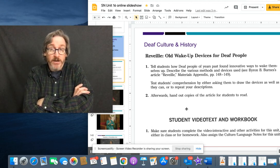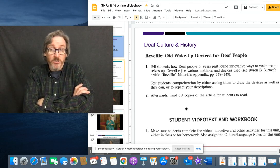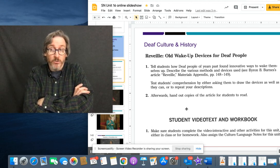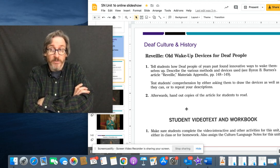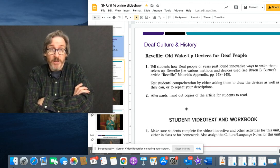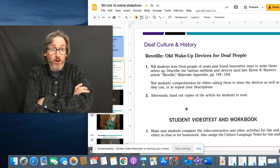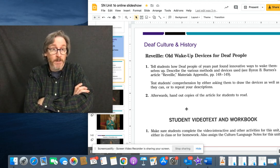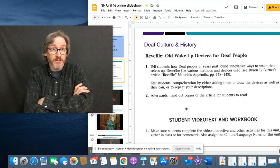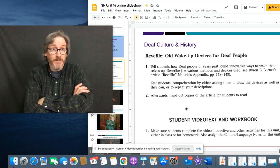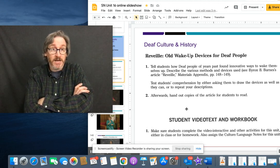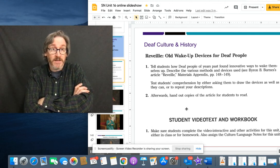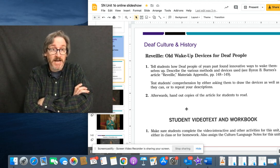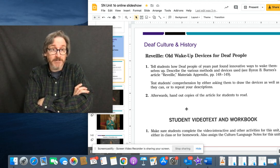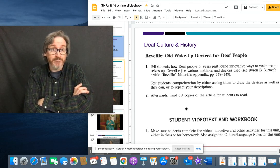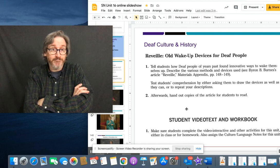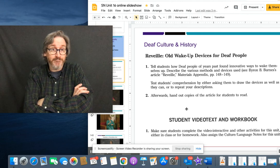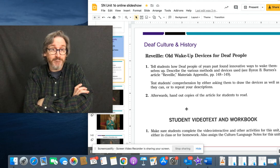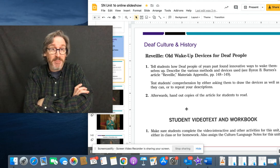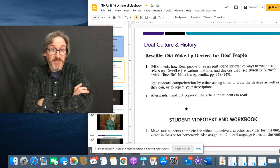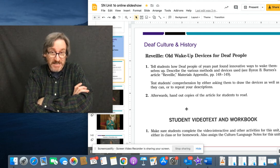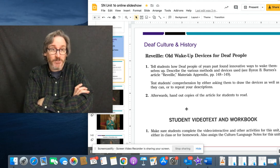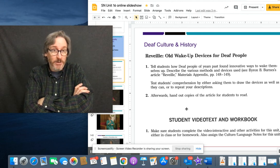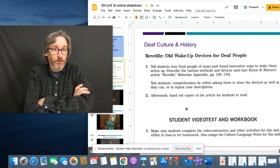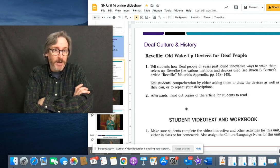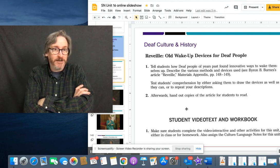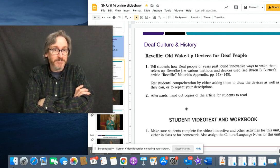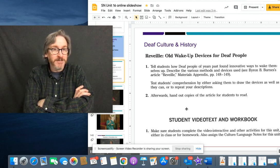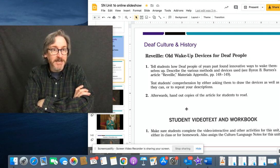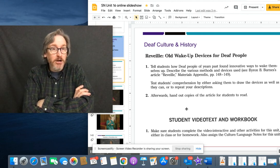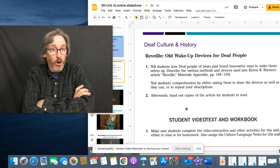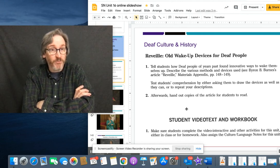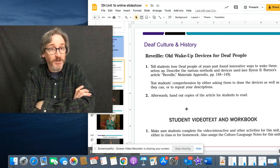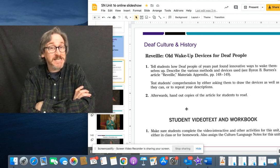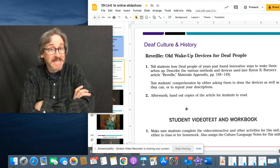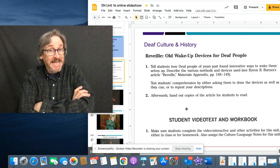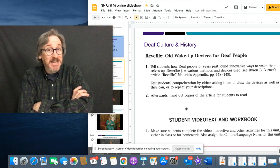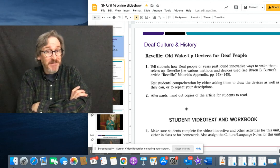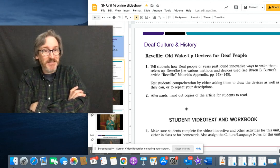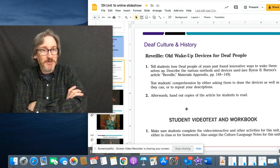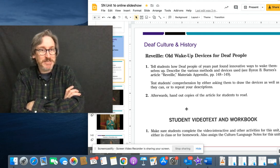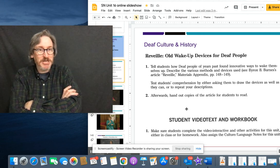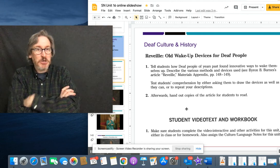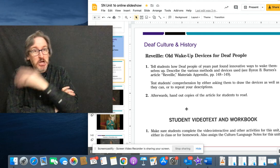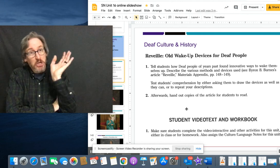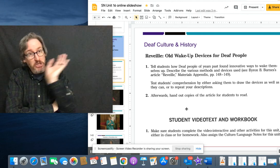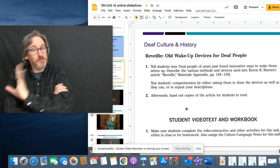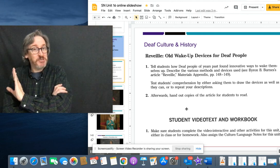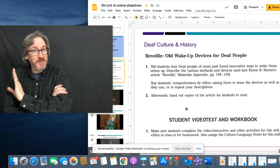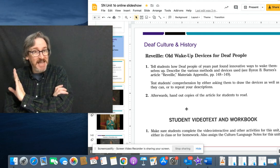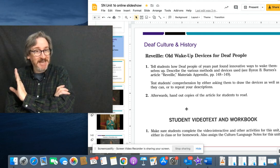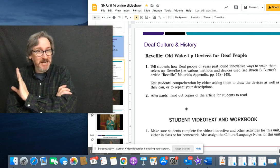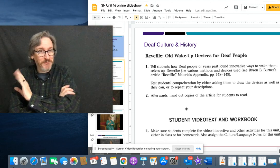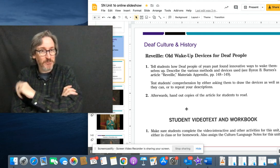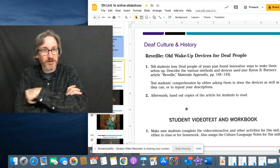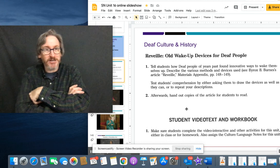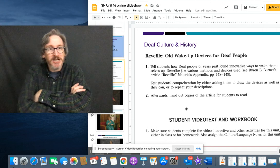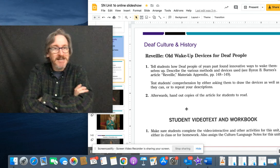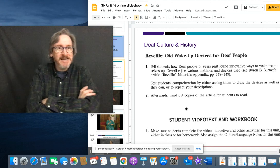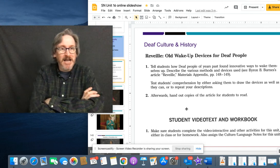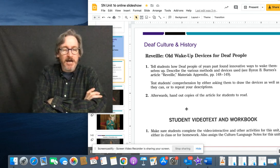And then when they woke up in the middle of the night, that's when they were awake. Hopefully it was late enough that it was, you know, close to when they had to get up for work.